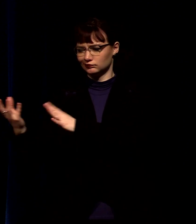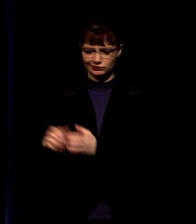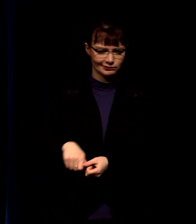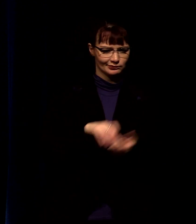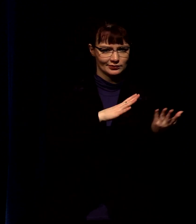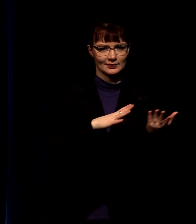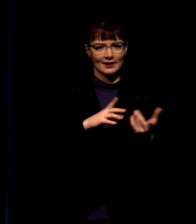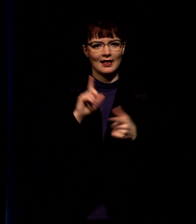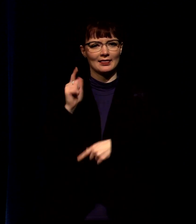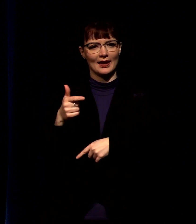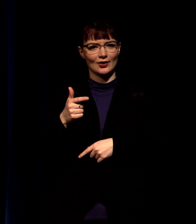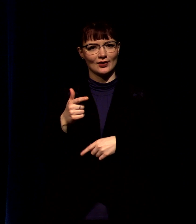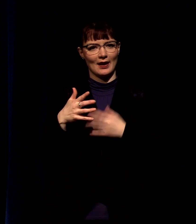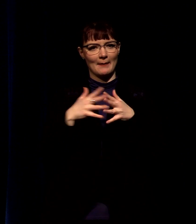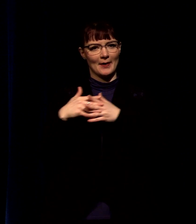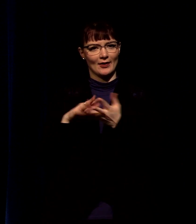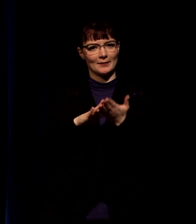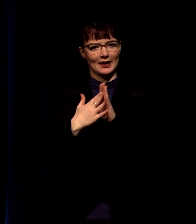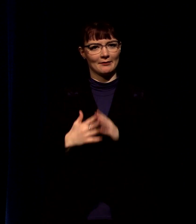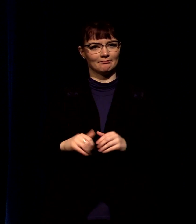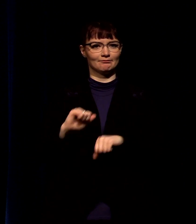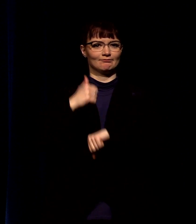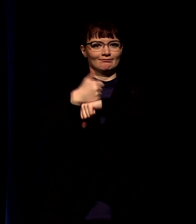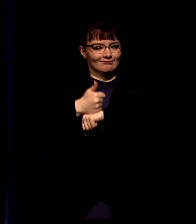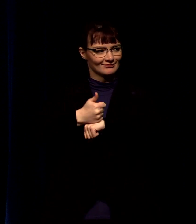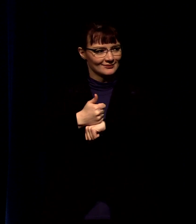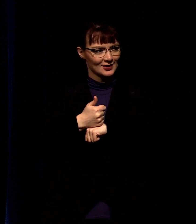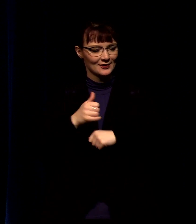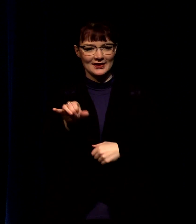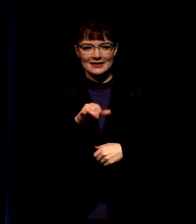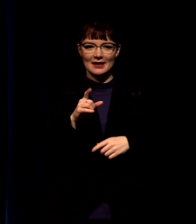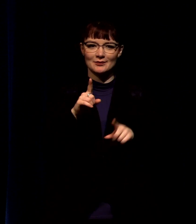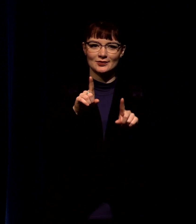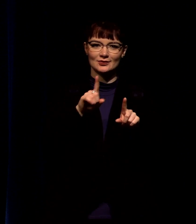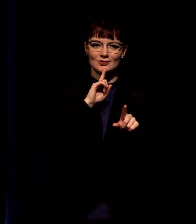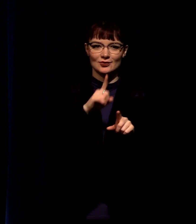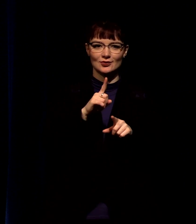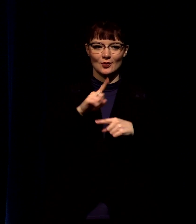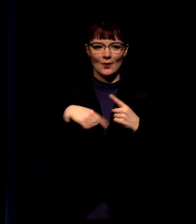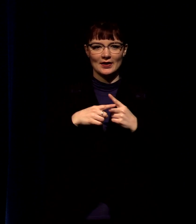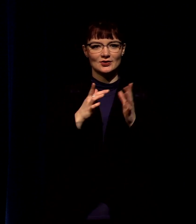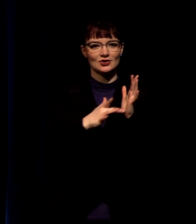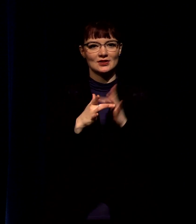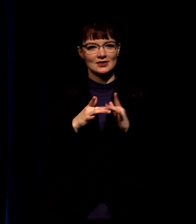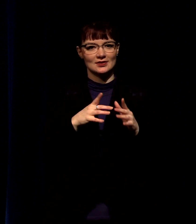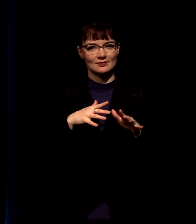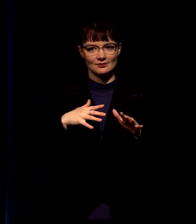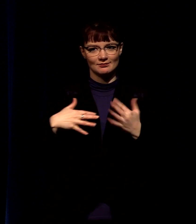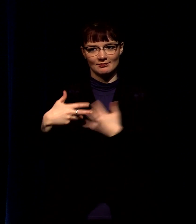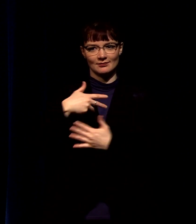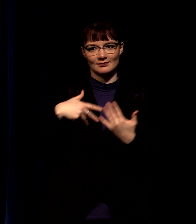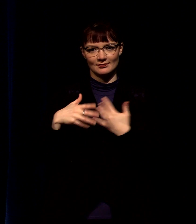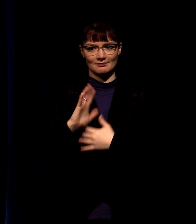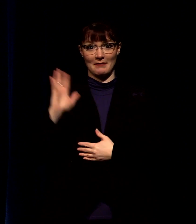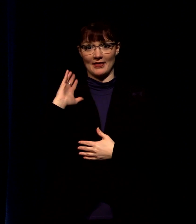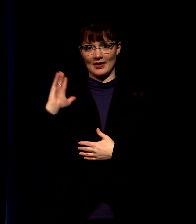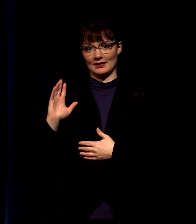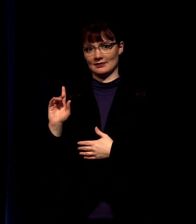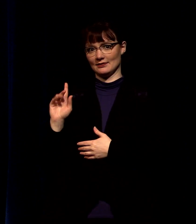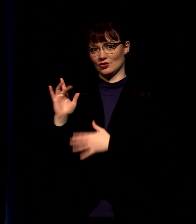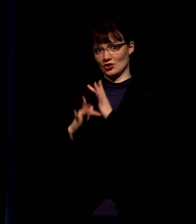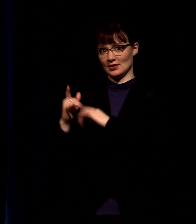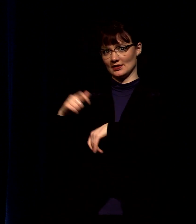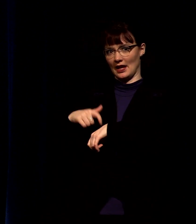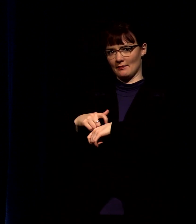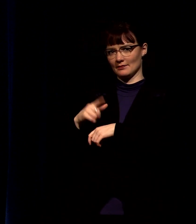born you know taxes are an intense thing and the same was true in the days when jesus walked the earth in fact then taxes were even a bigger